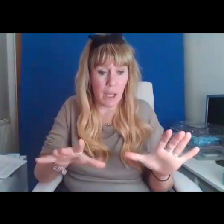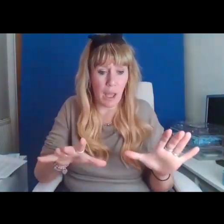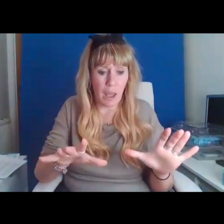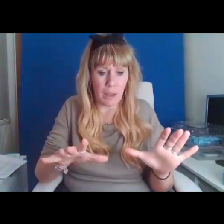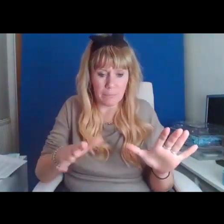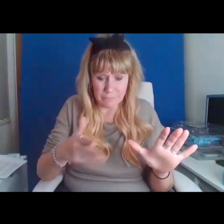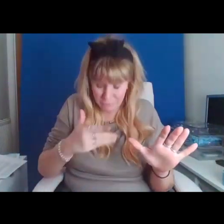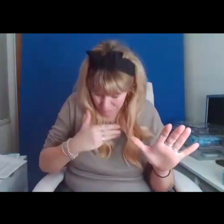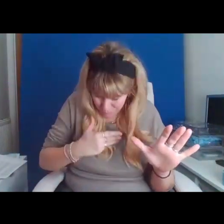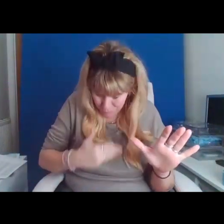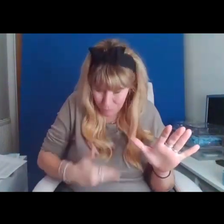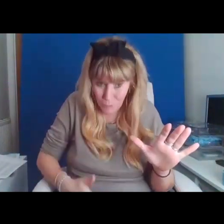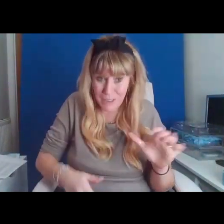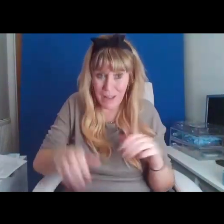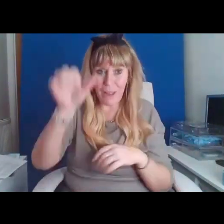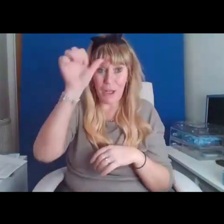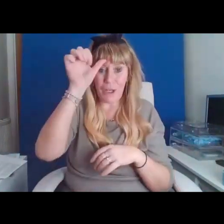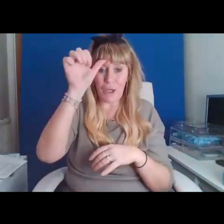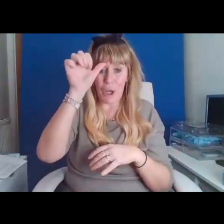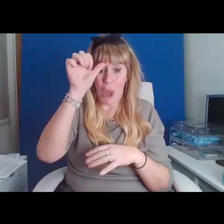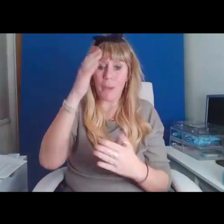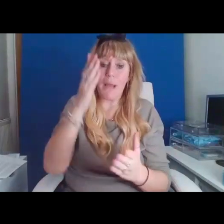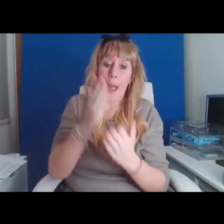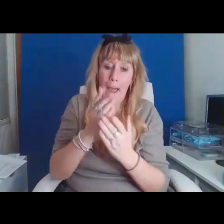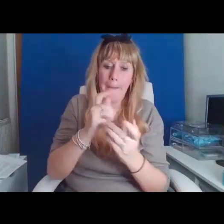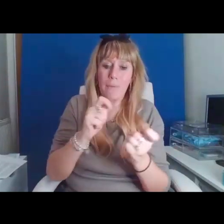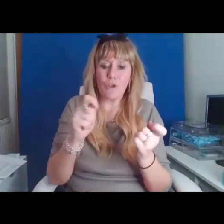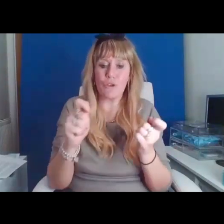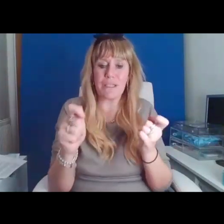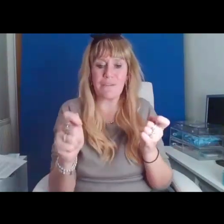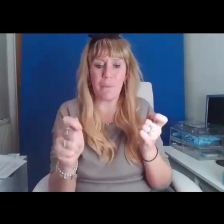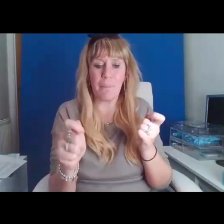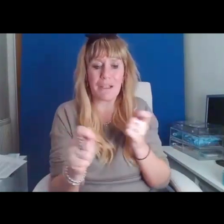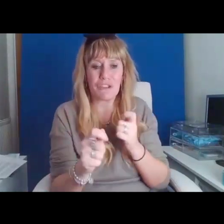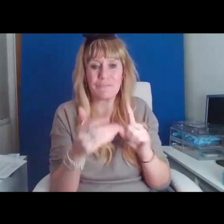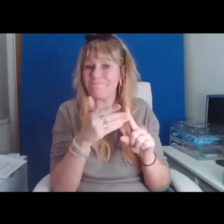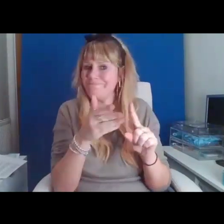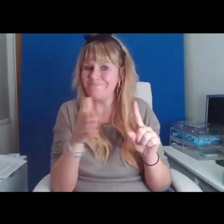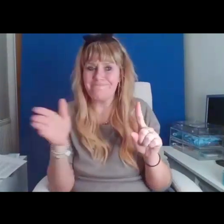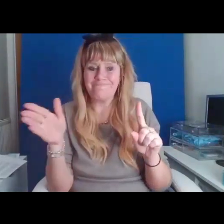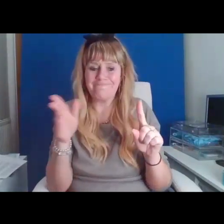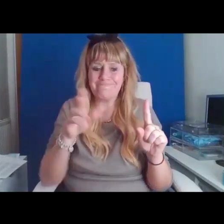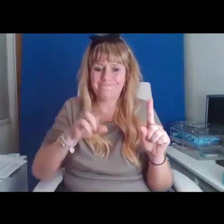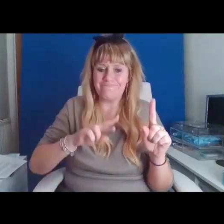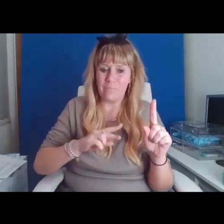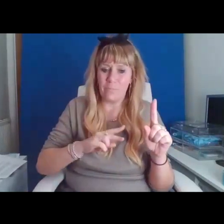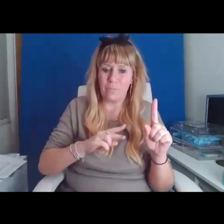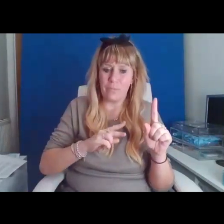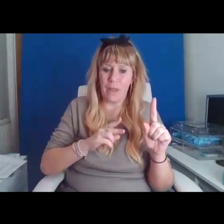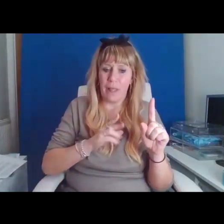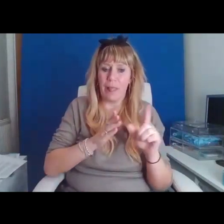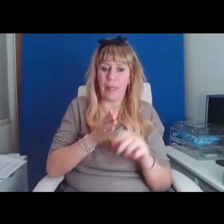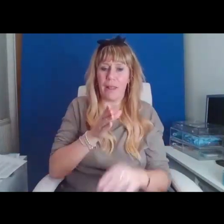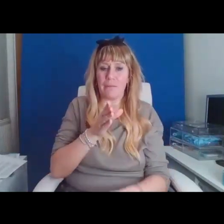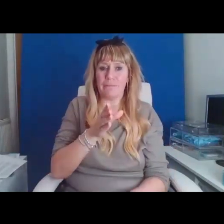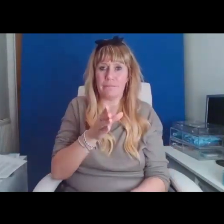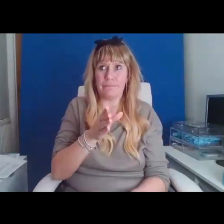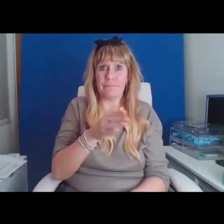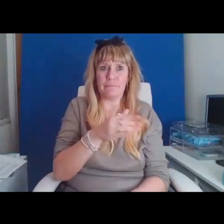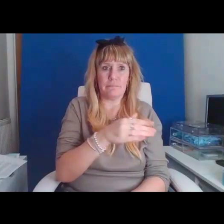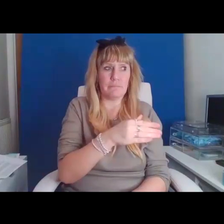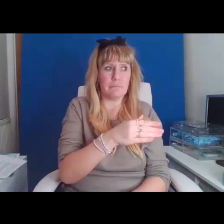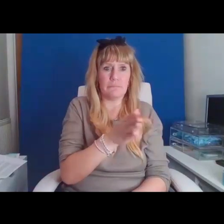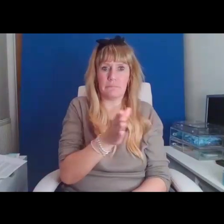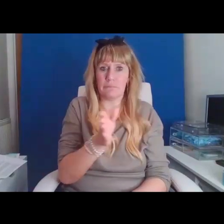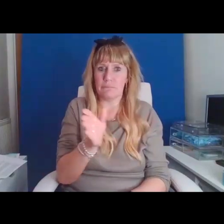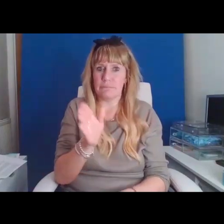that knows the inevitable transformation of one thing into another, the bending of straight lines, the queering